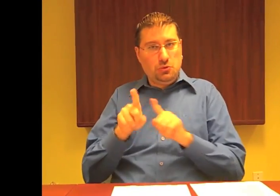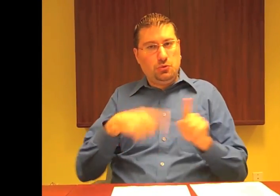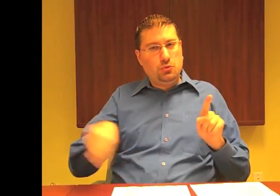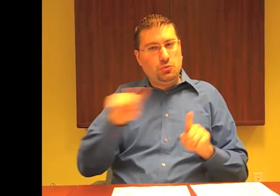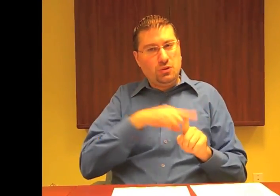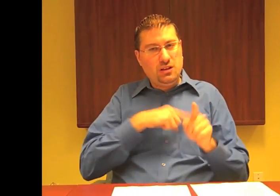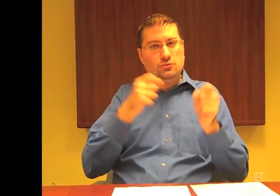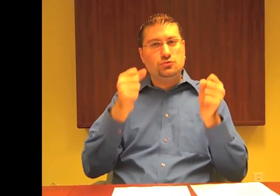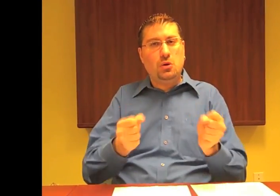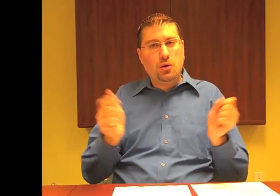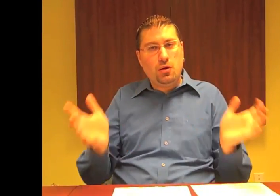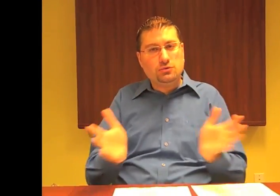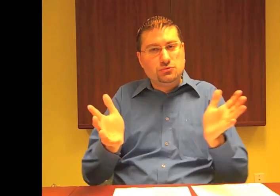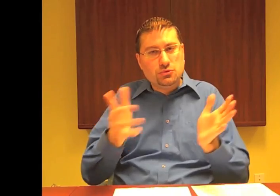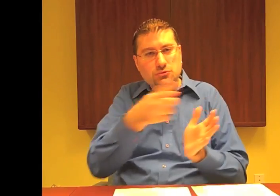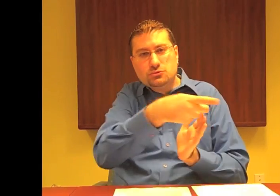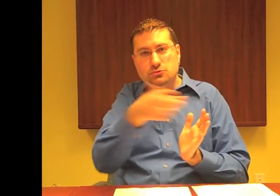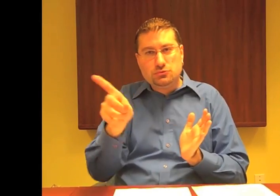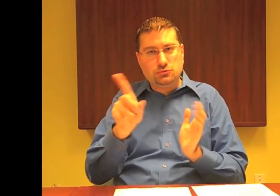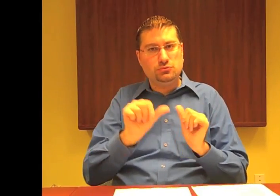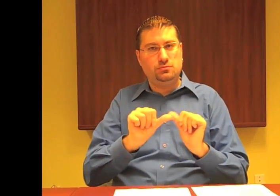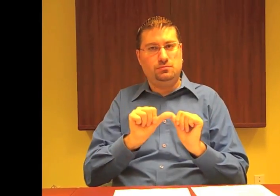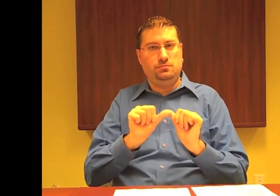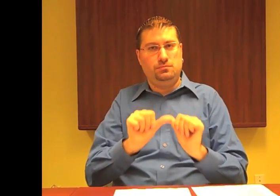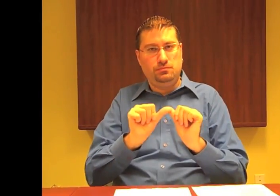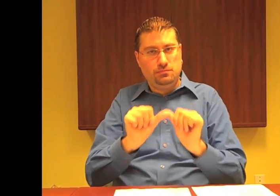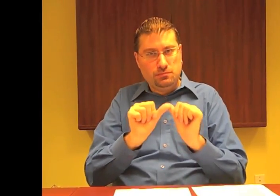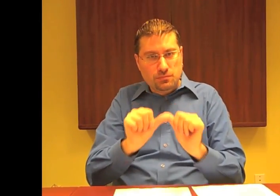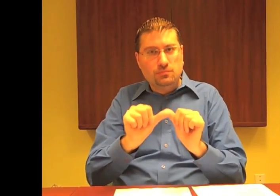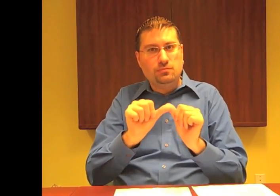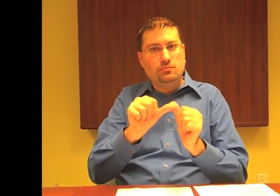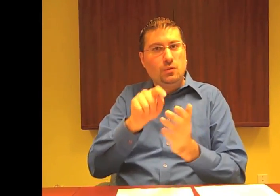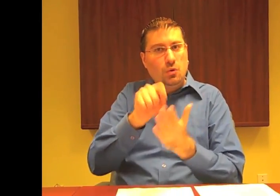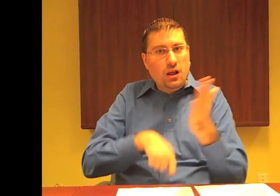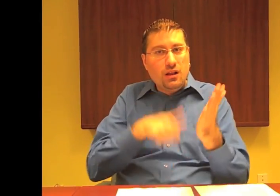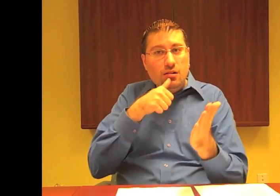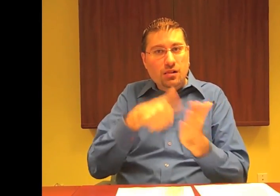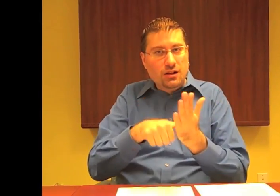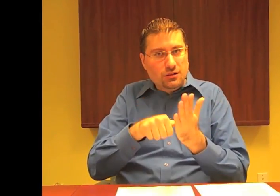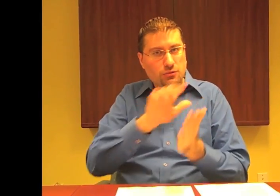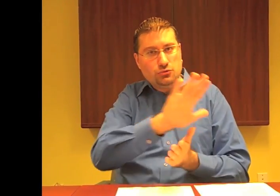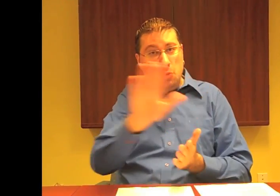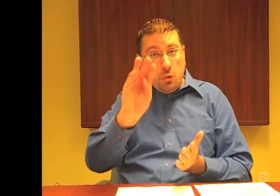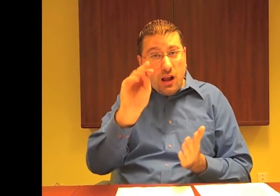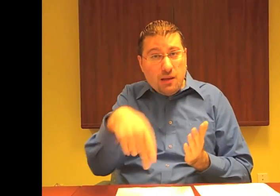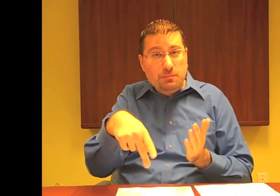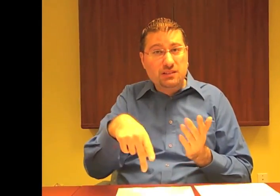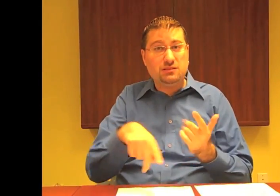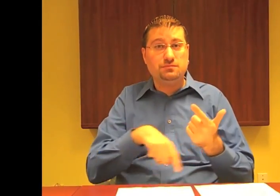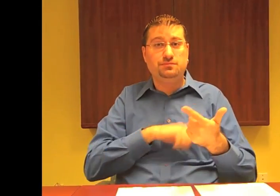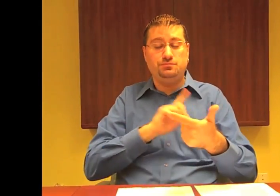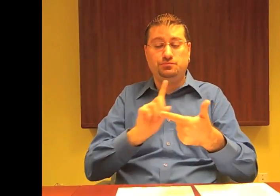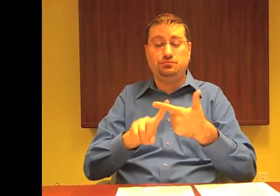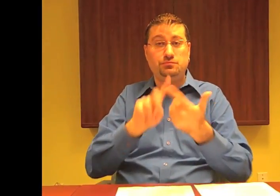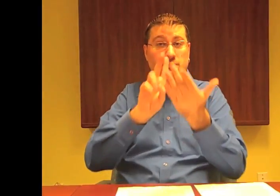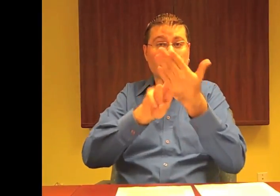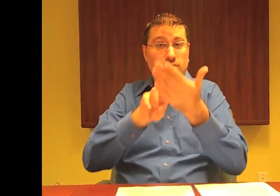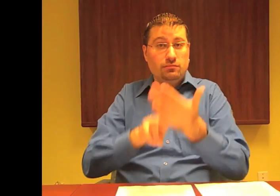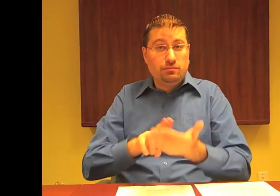Also, we strongly encourage all of you to continue our work in getting VRS in Canada, such as writing letters to your federal